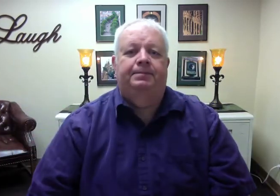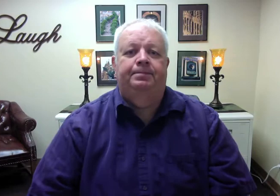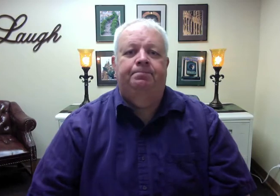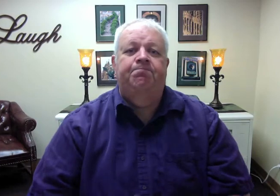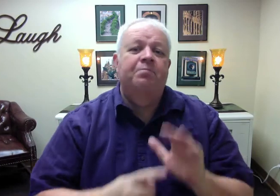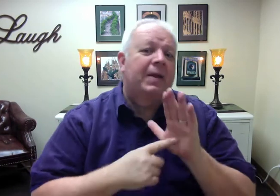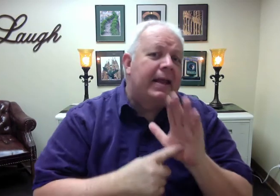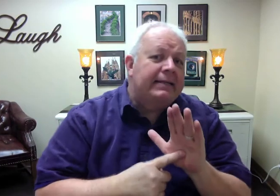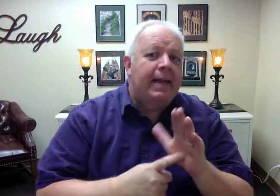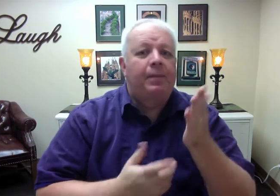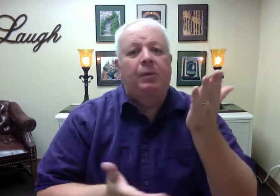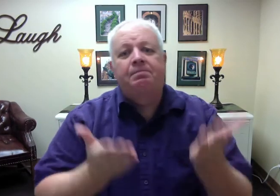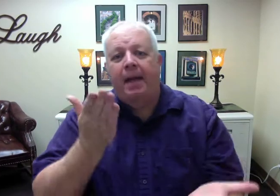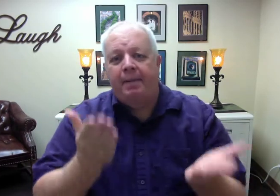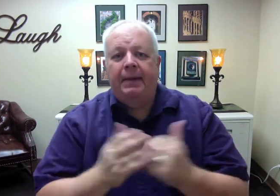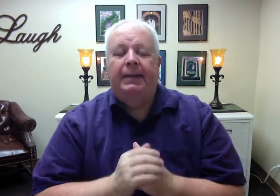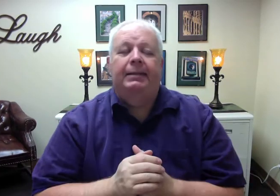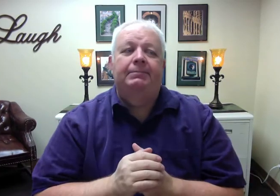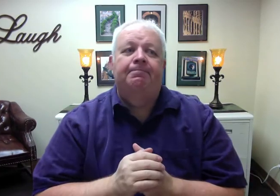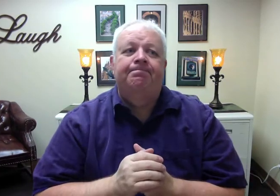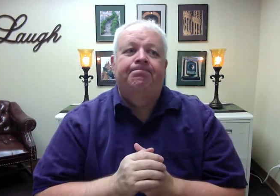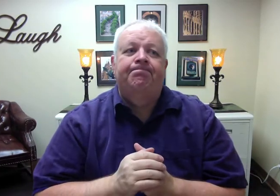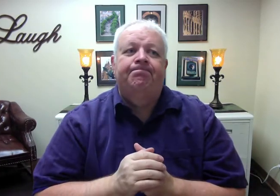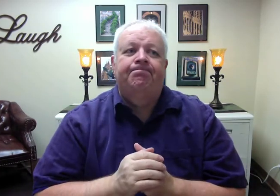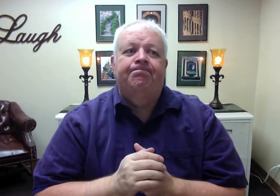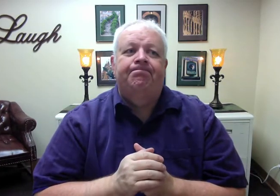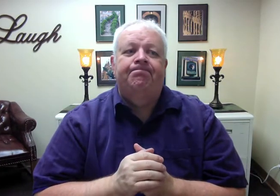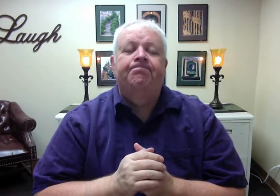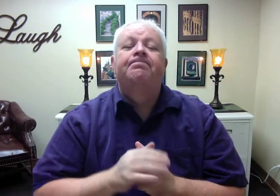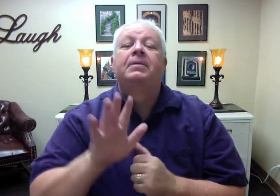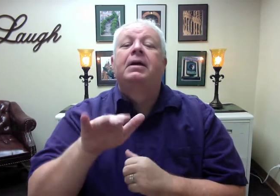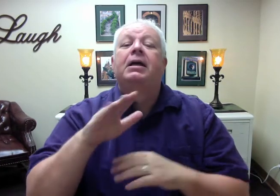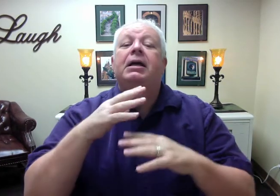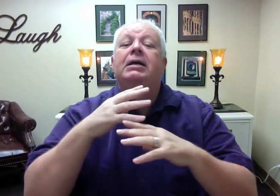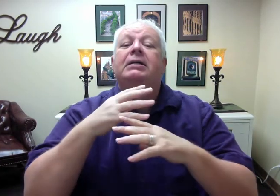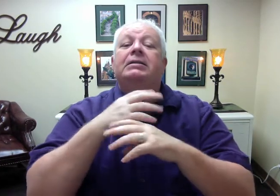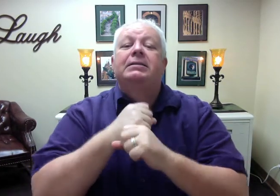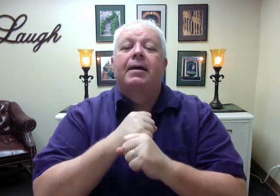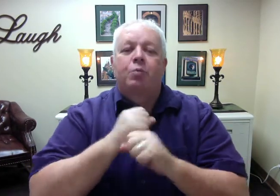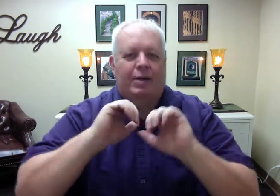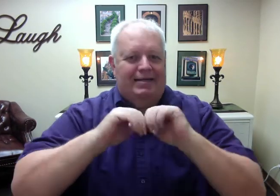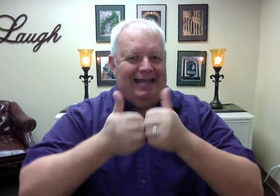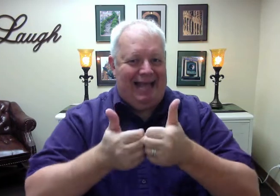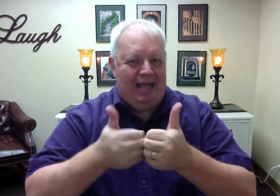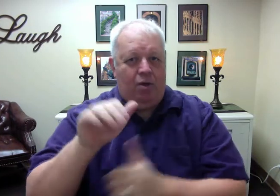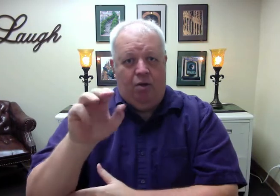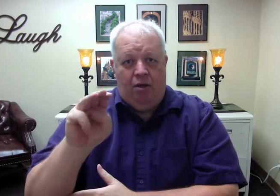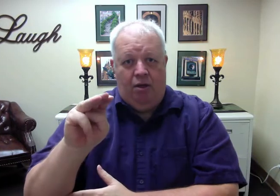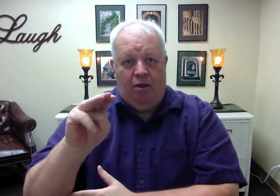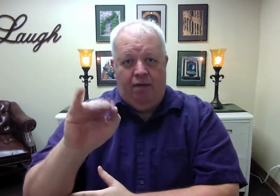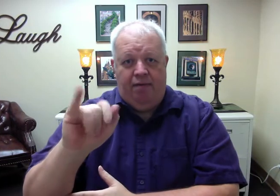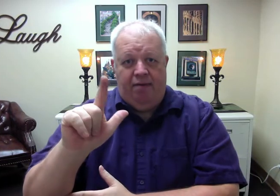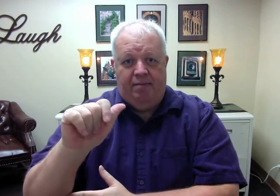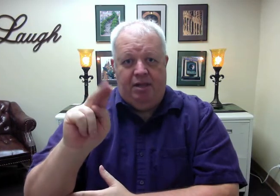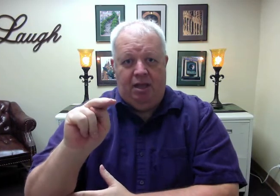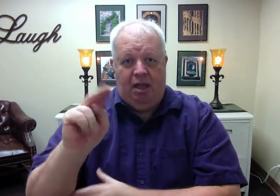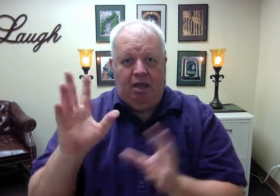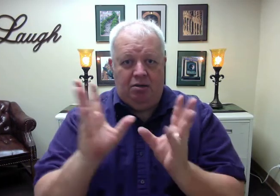An example might be, summarize how the Milan Conference impacted deaf